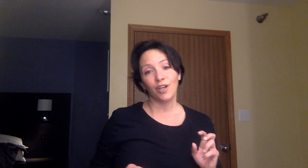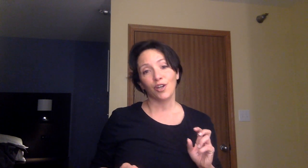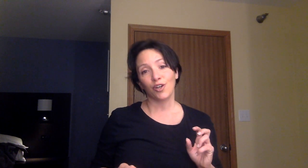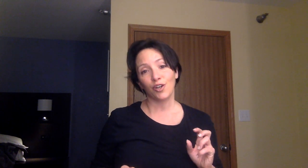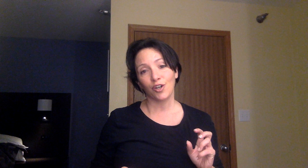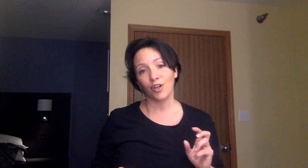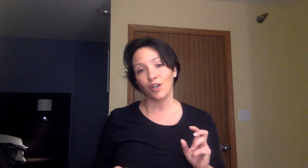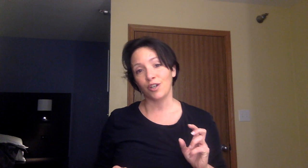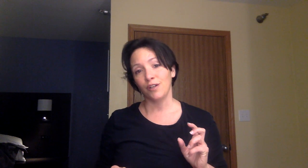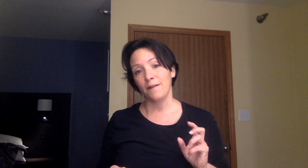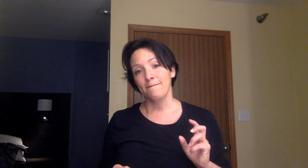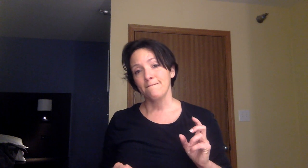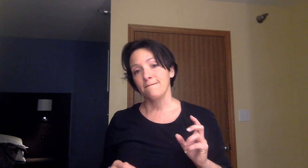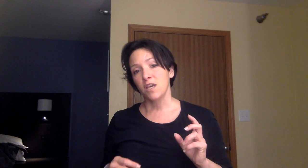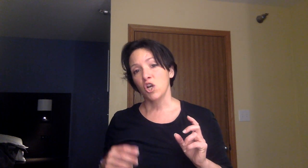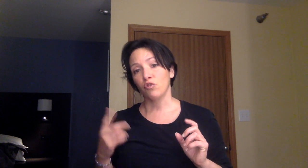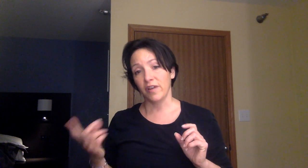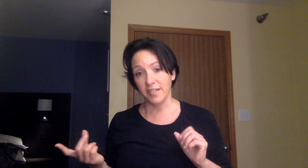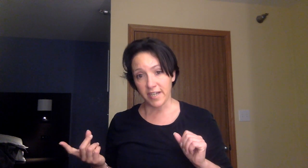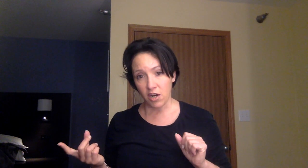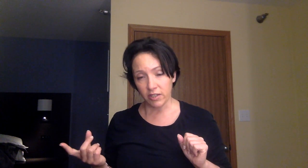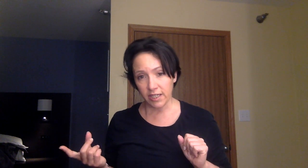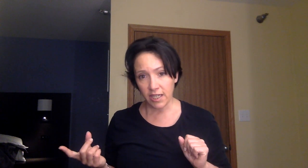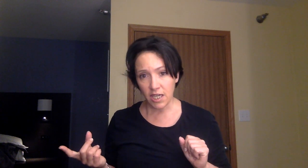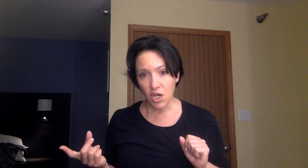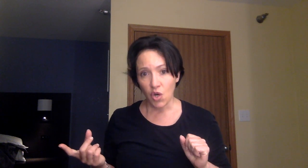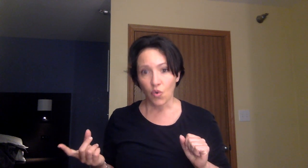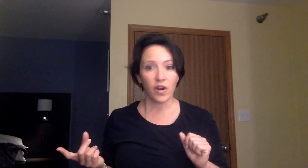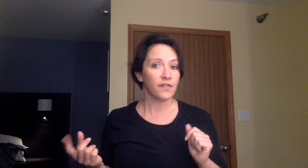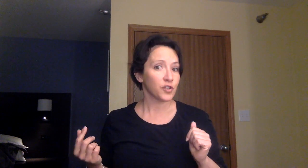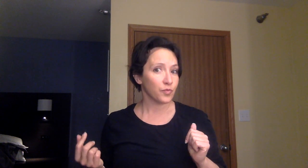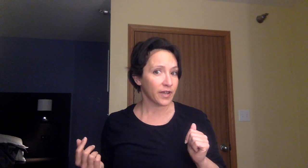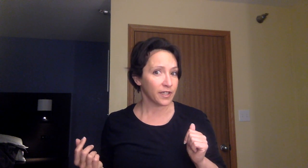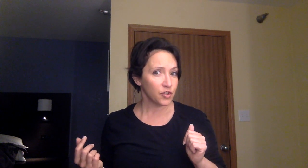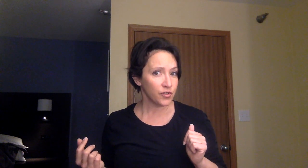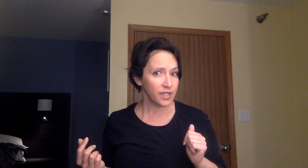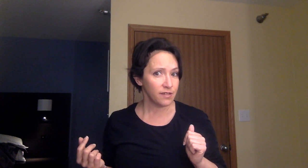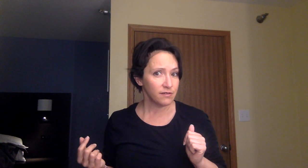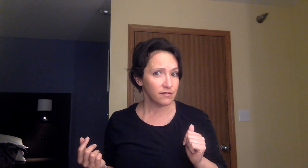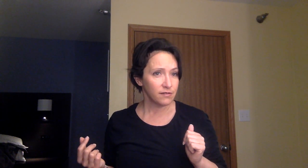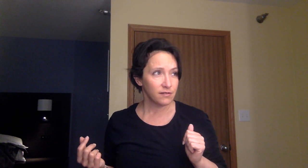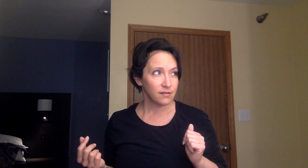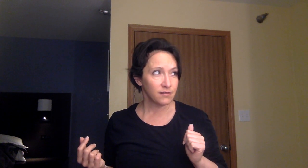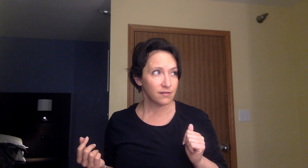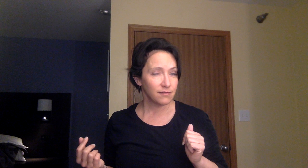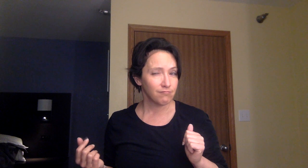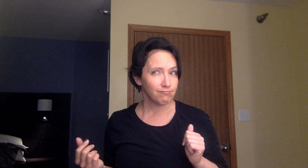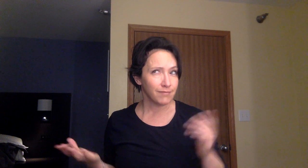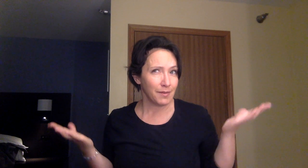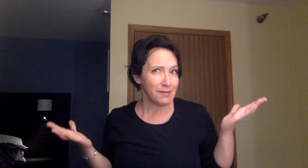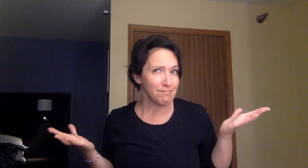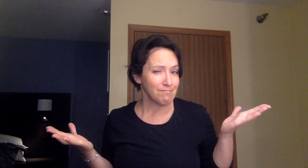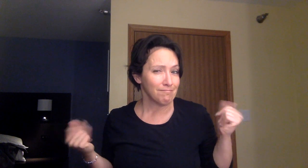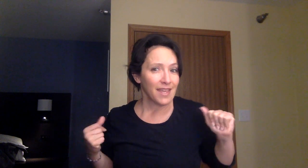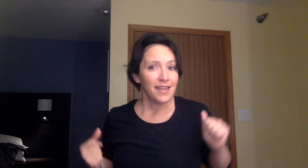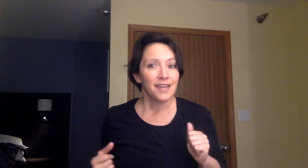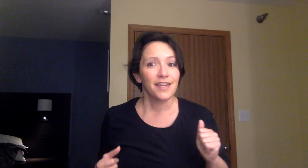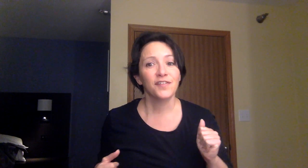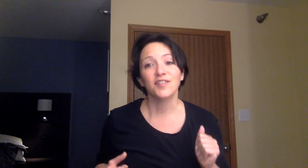occur hereditarily or after brain injury. Maybe? If its